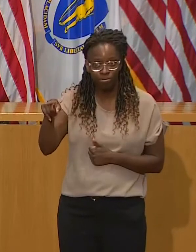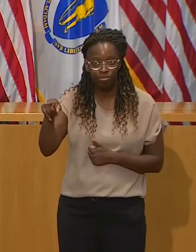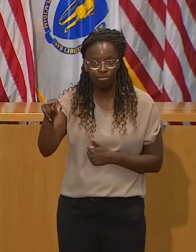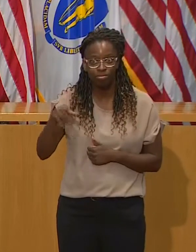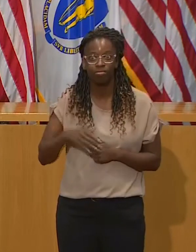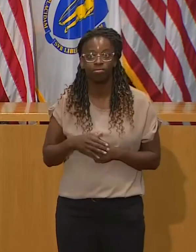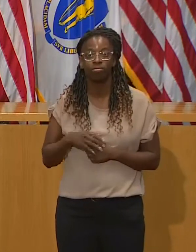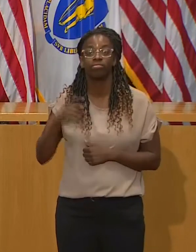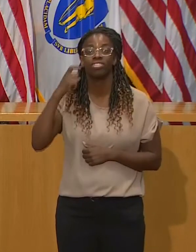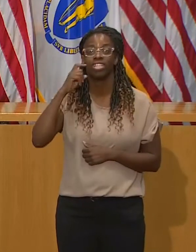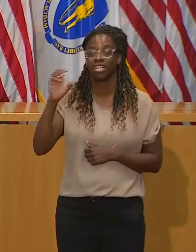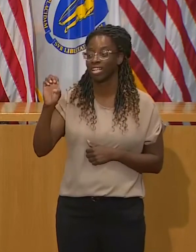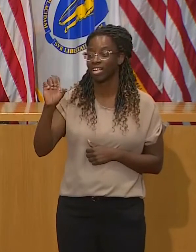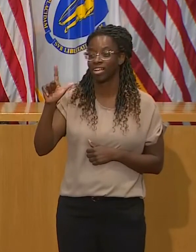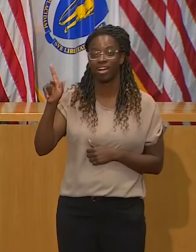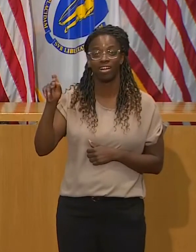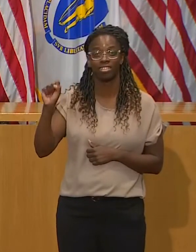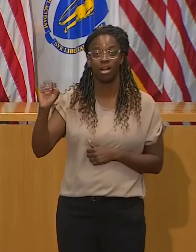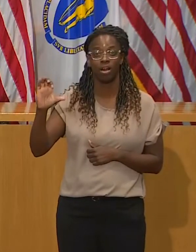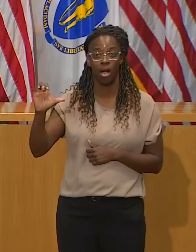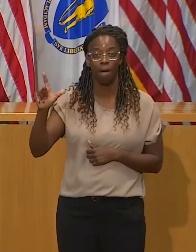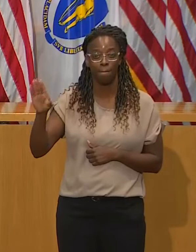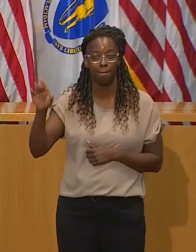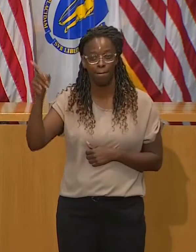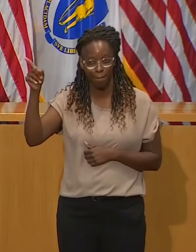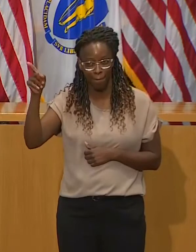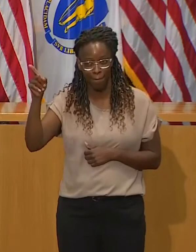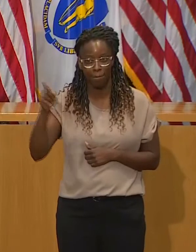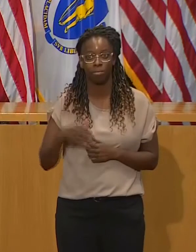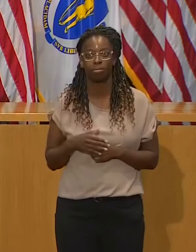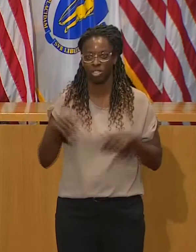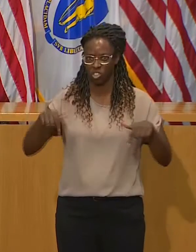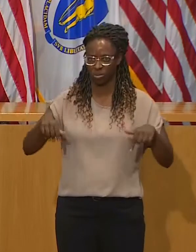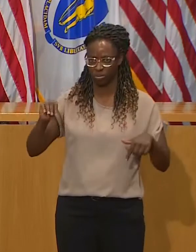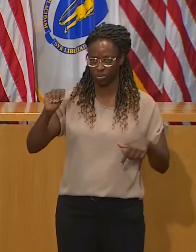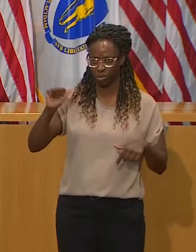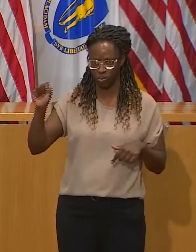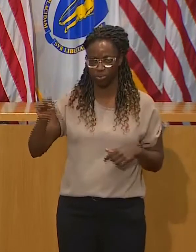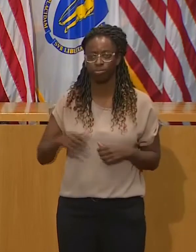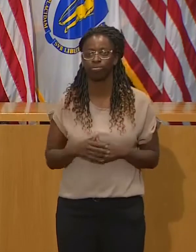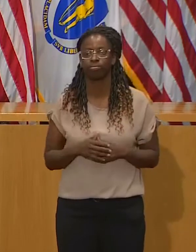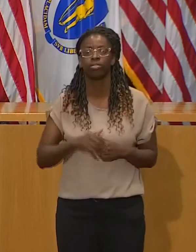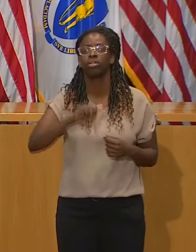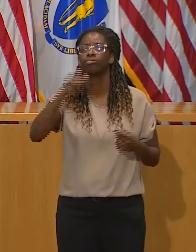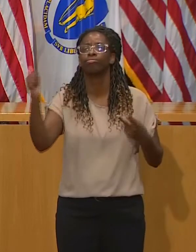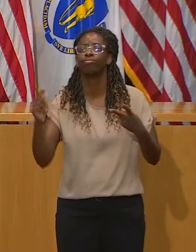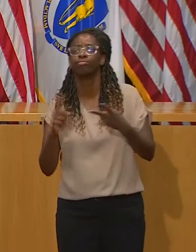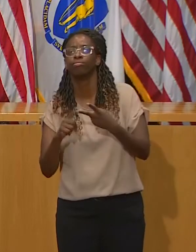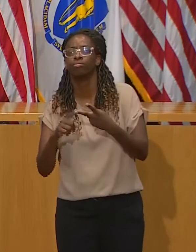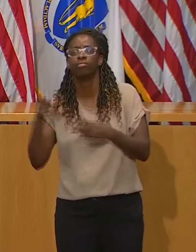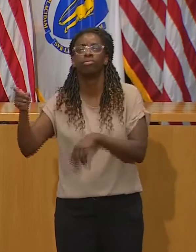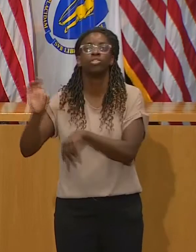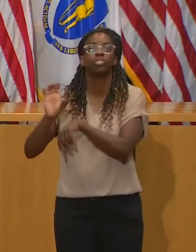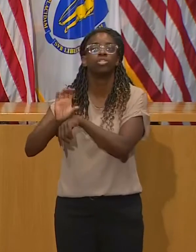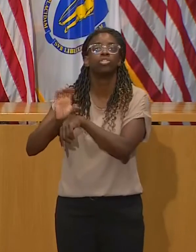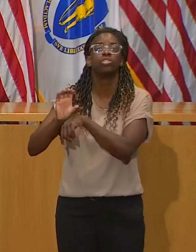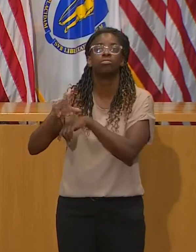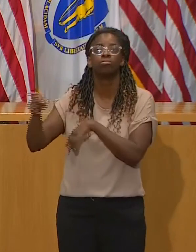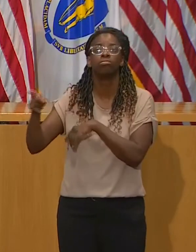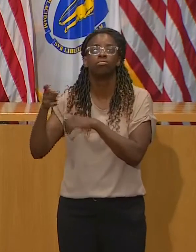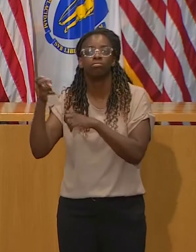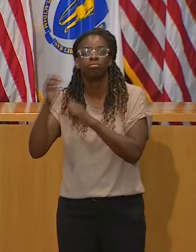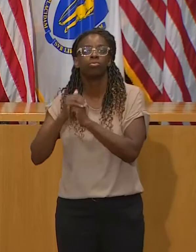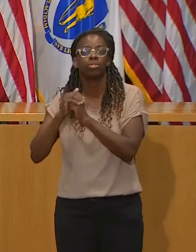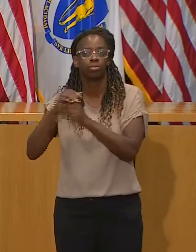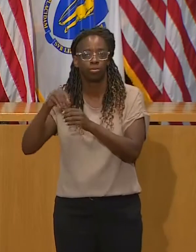Club in Winthrop, Massachusetts. And places of worship, including the Crossroads Church in Fitchburg, which was recently sanctioned by the state.